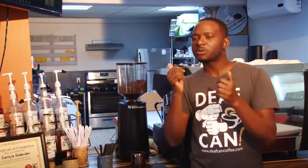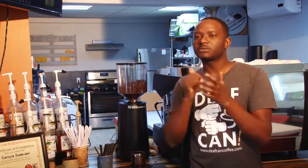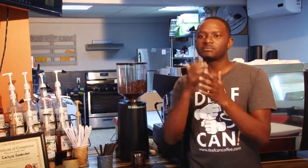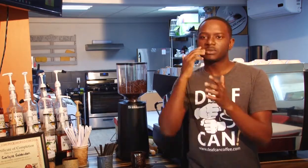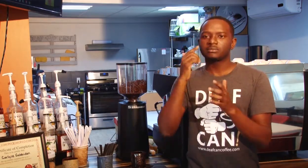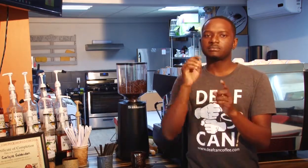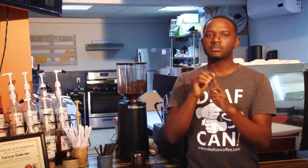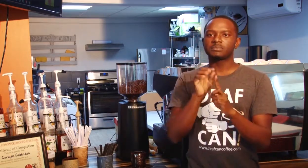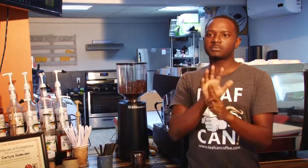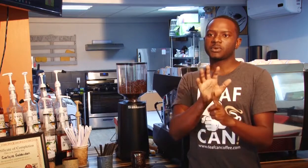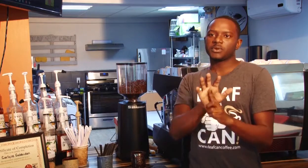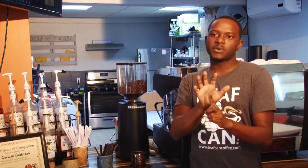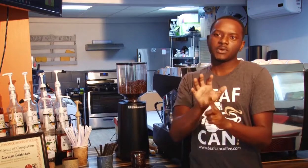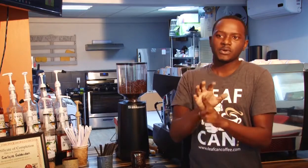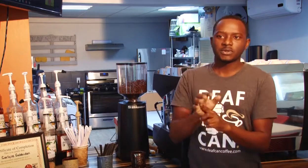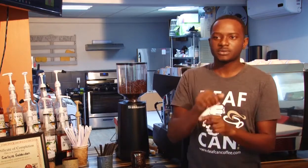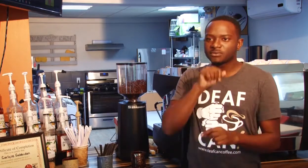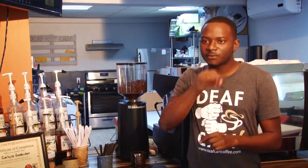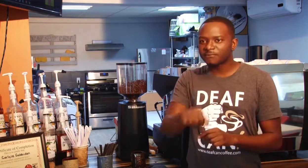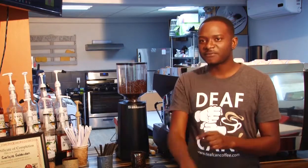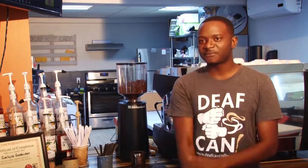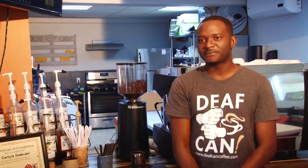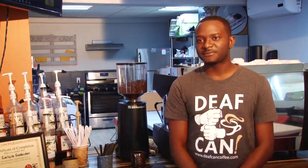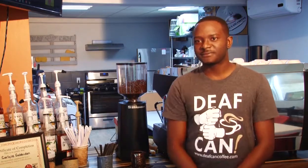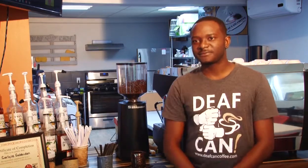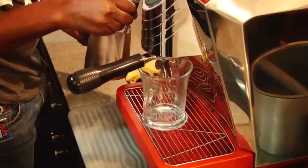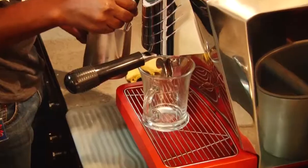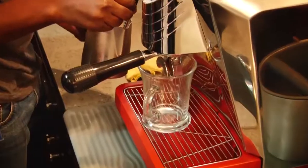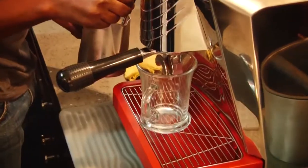Foundation. And they were really impressed by our coffee. And they loved it and wanted to support us.